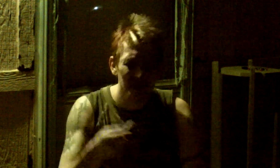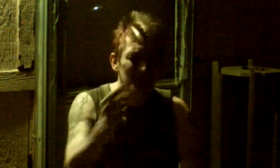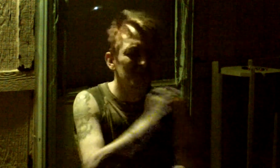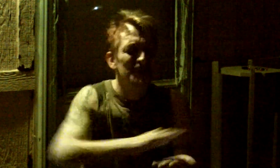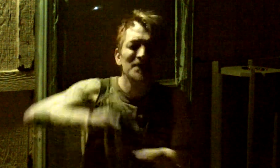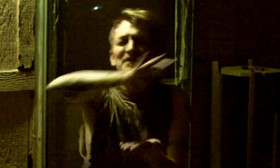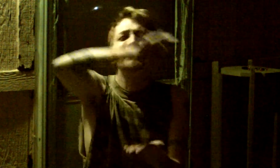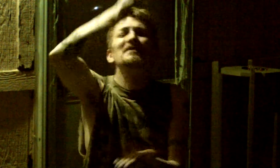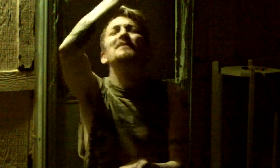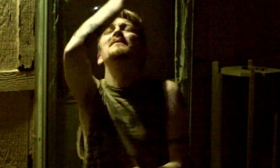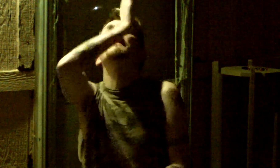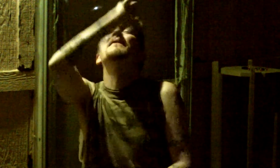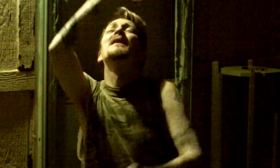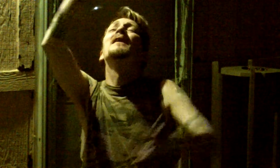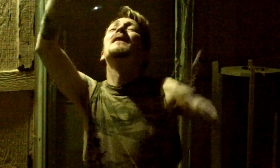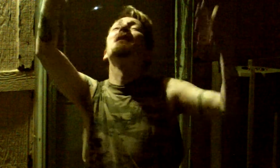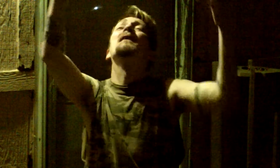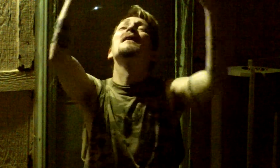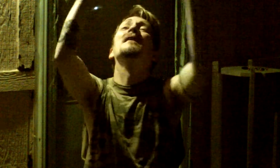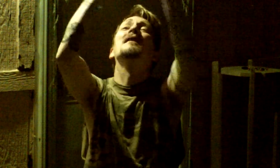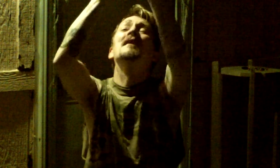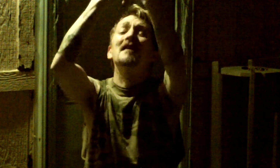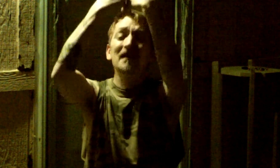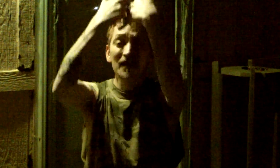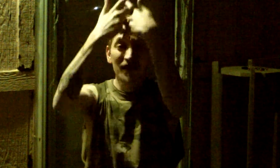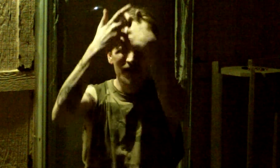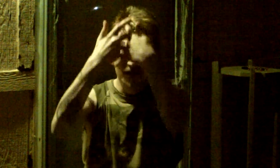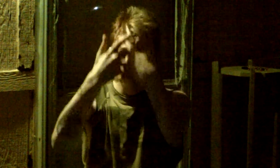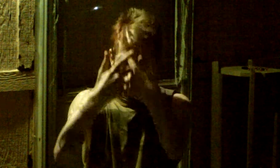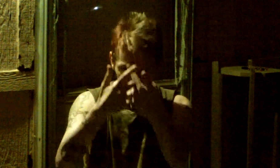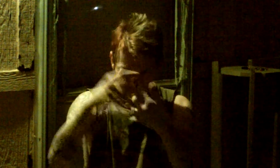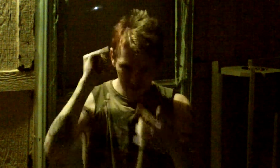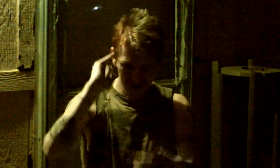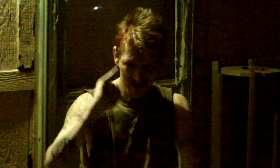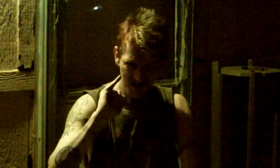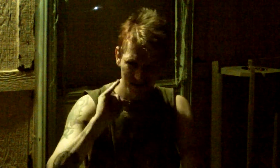So divine If we could